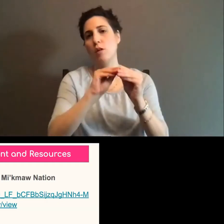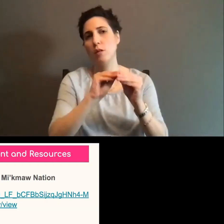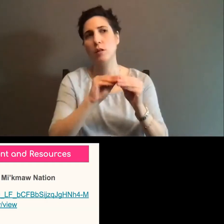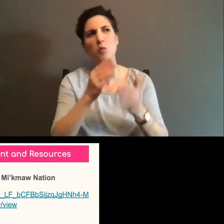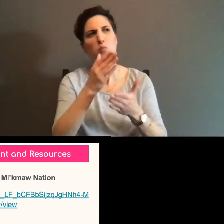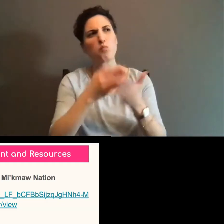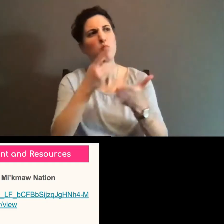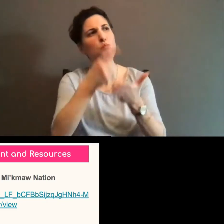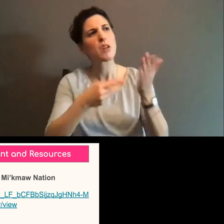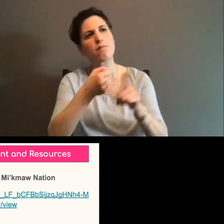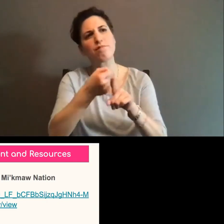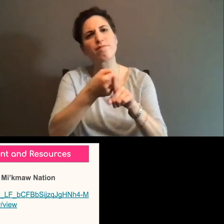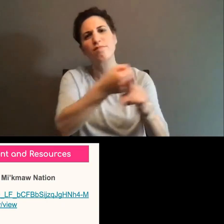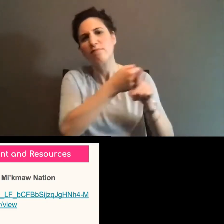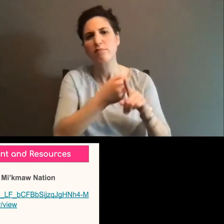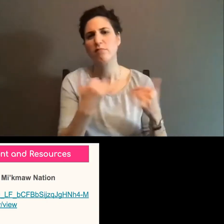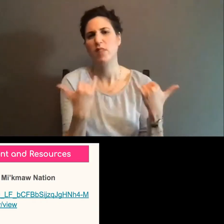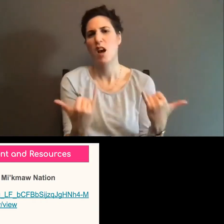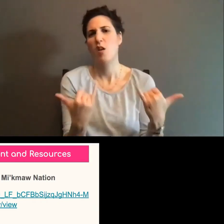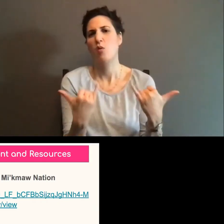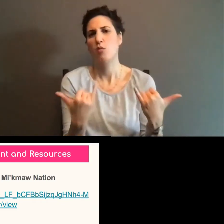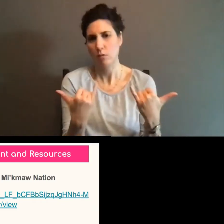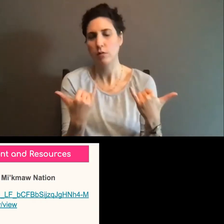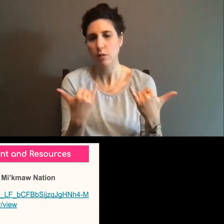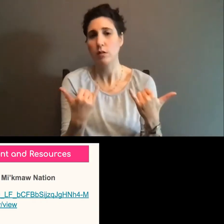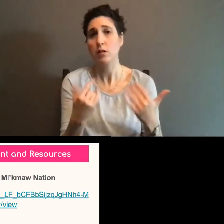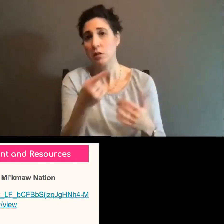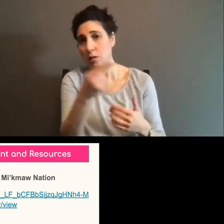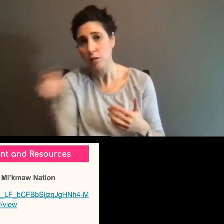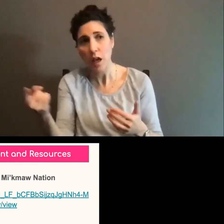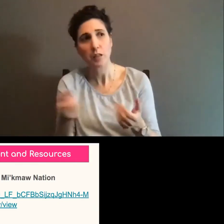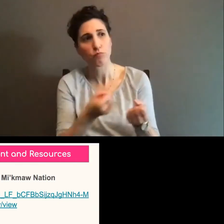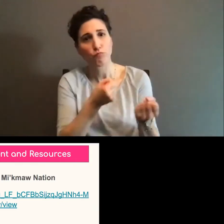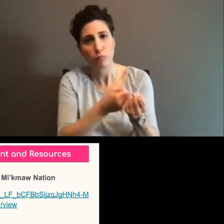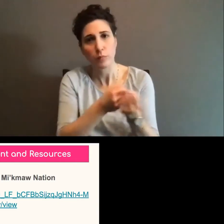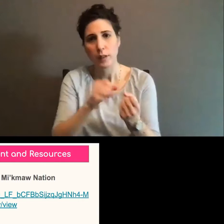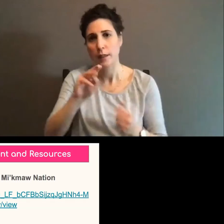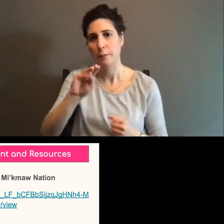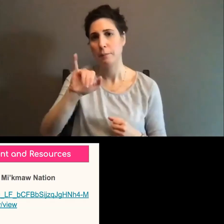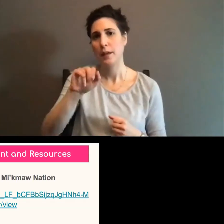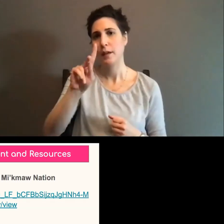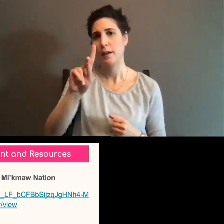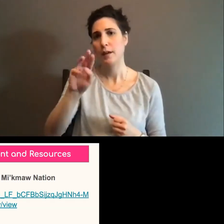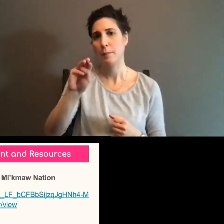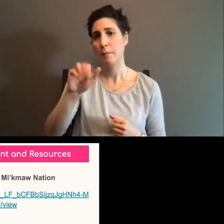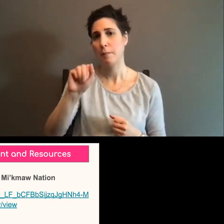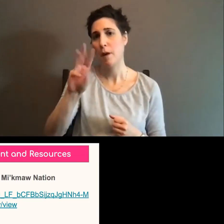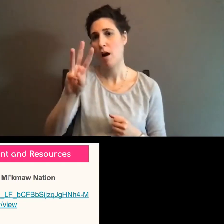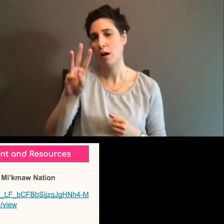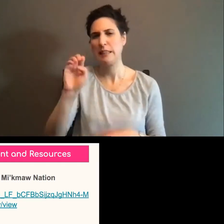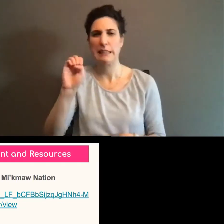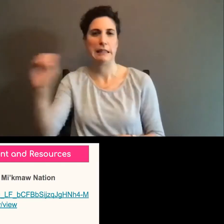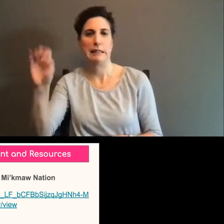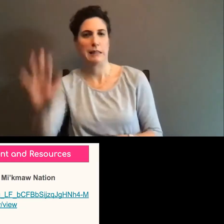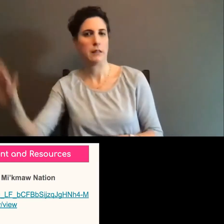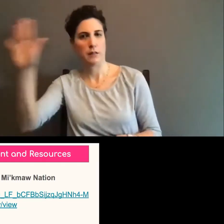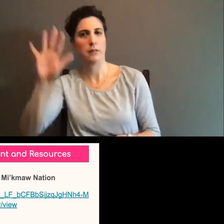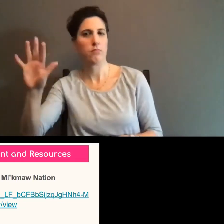affecting people currently. So there are ways you can support the Mi'kmaq nation, which is out on the east coast right